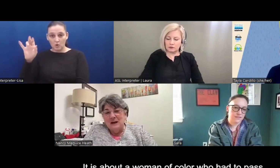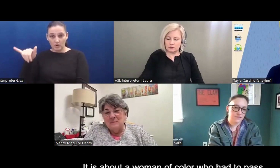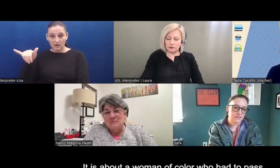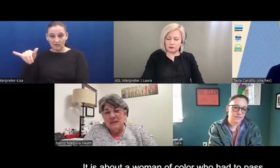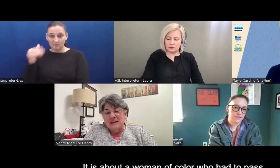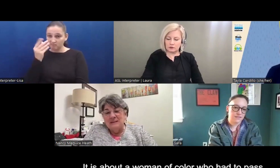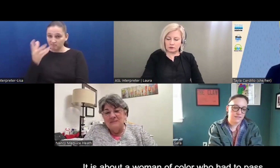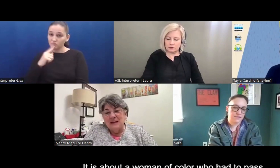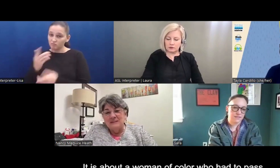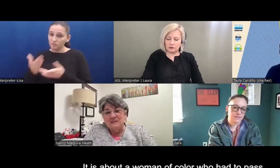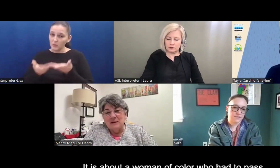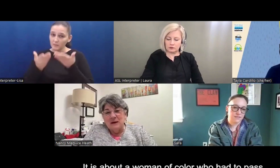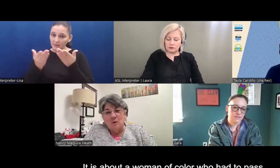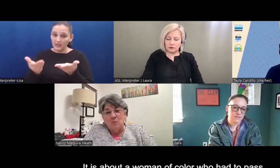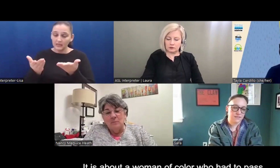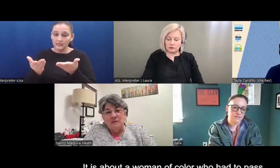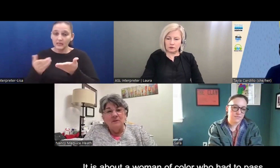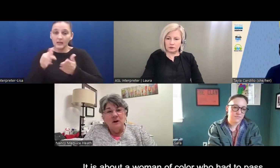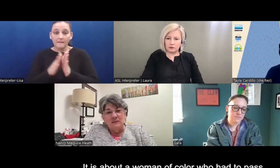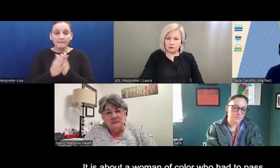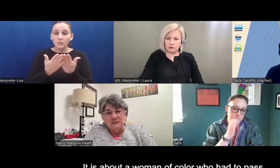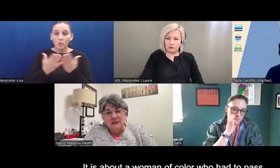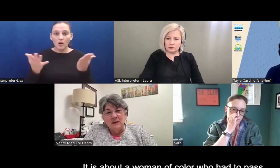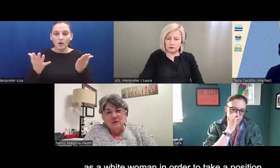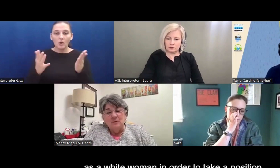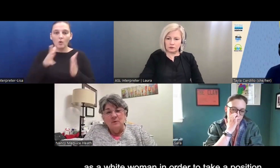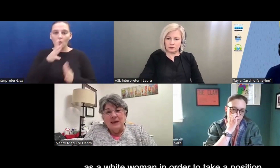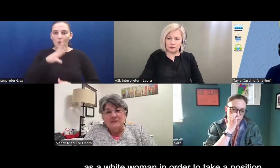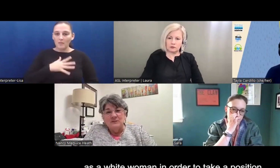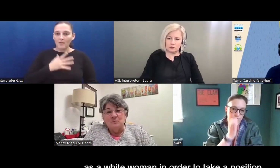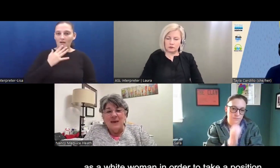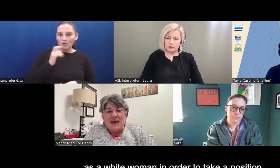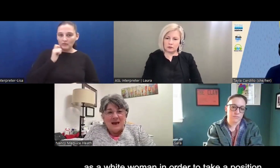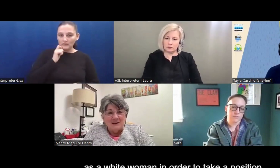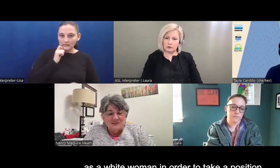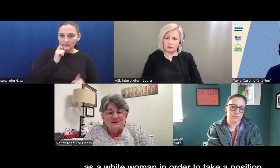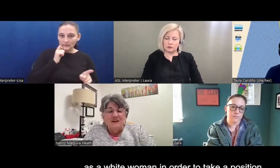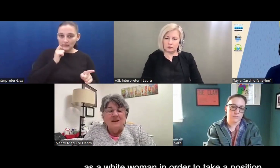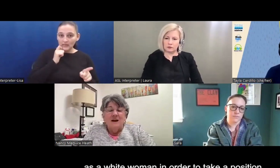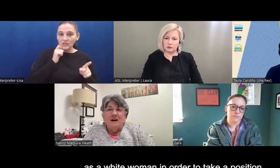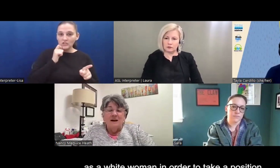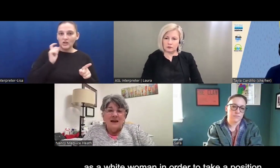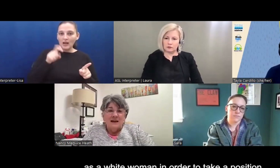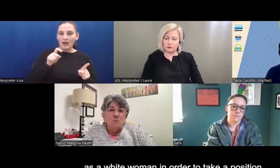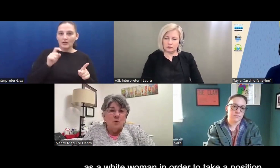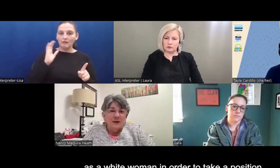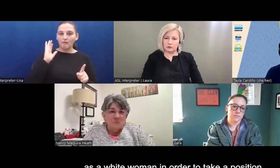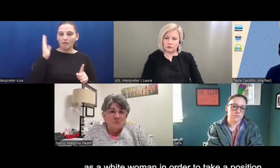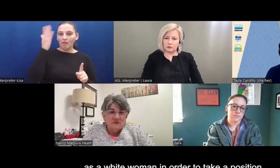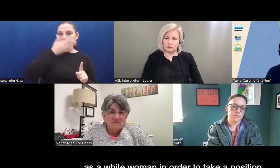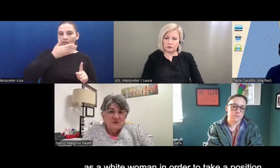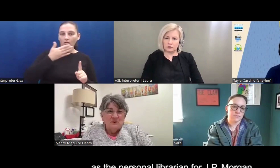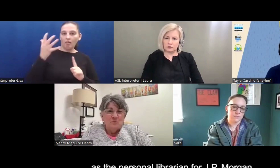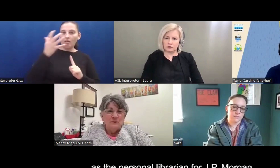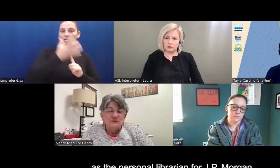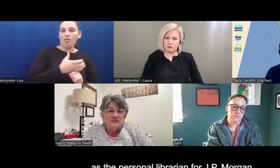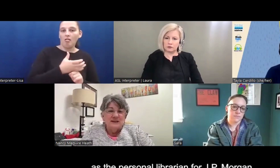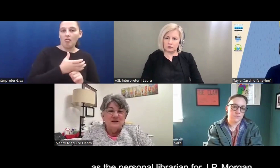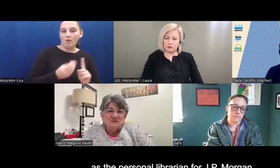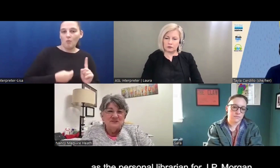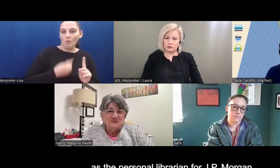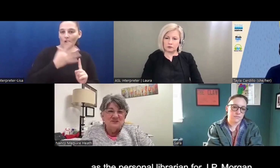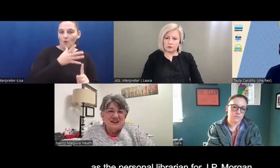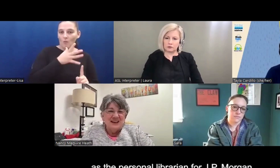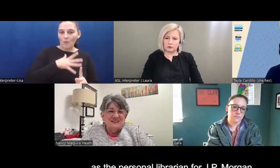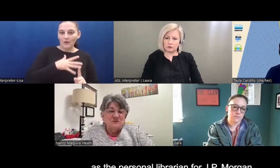and that is about a woman of color who had to pass as a white woman in order to